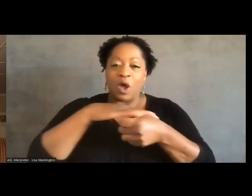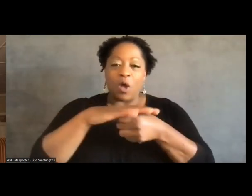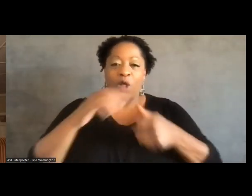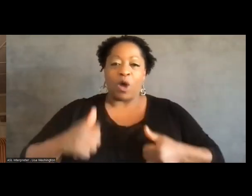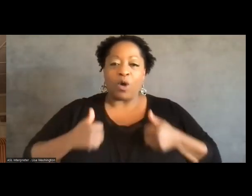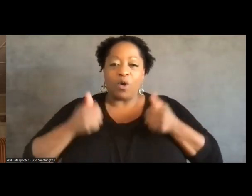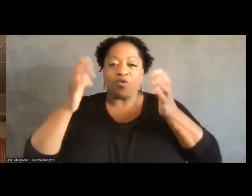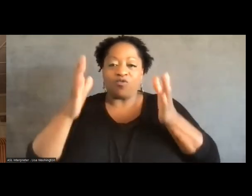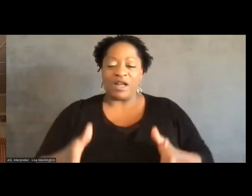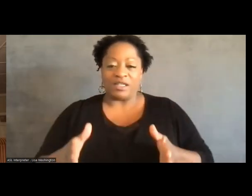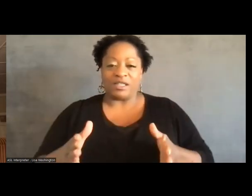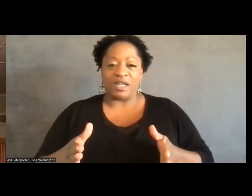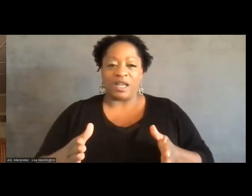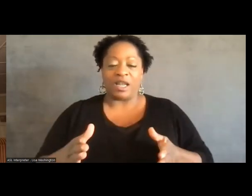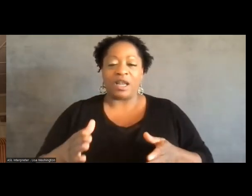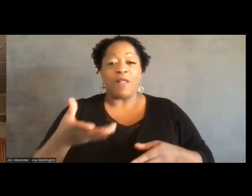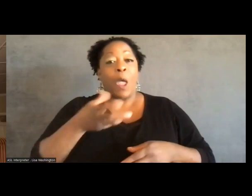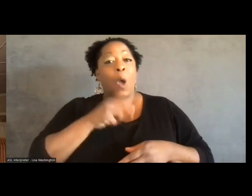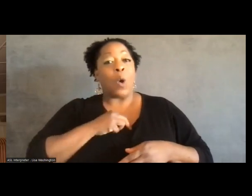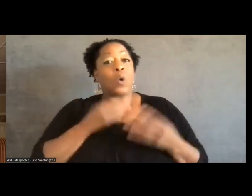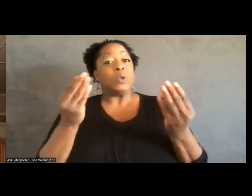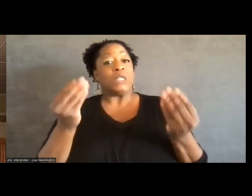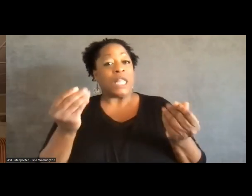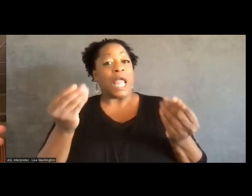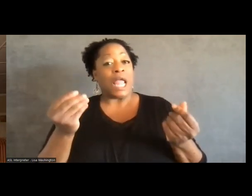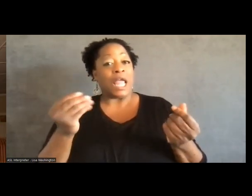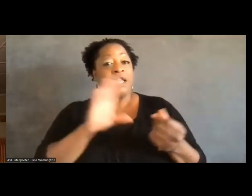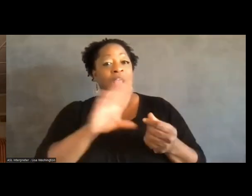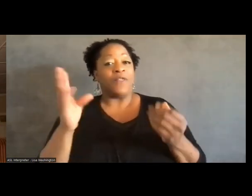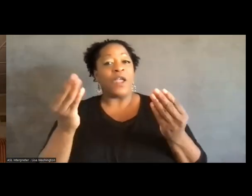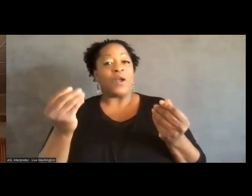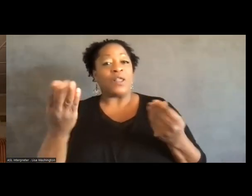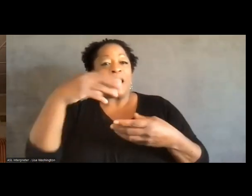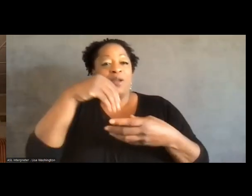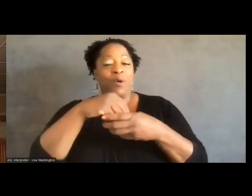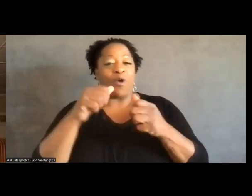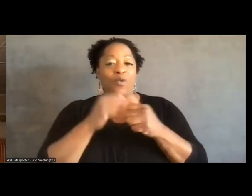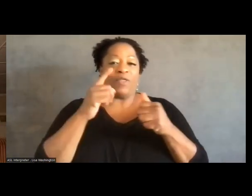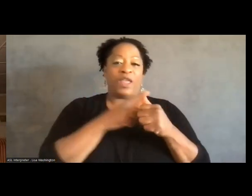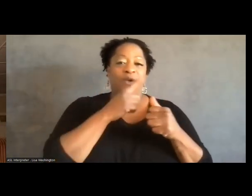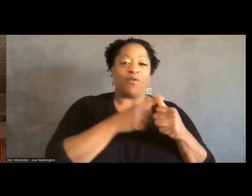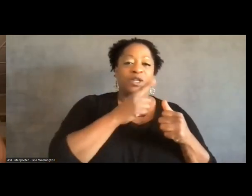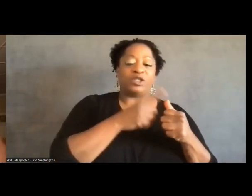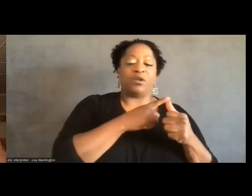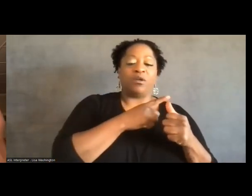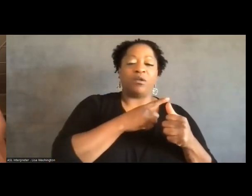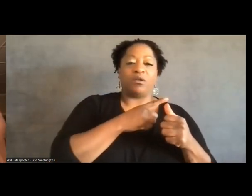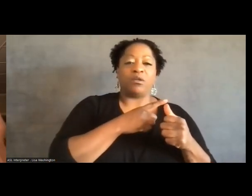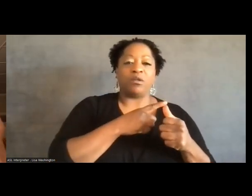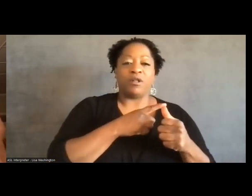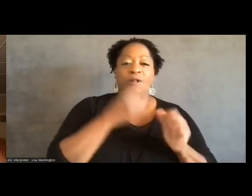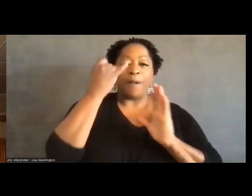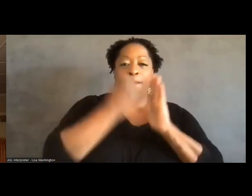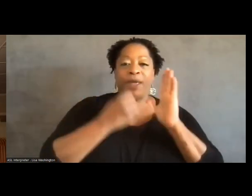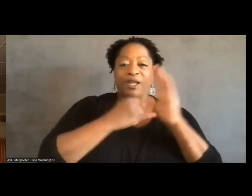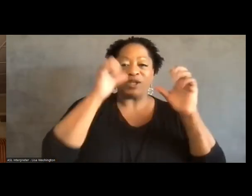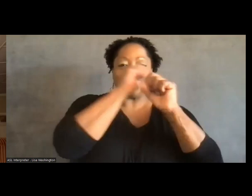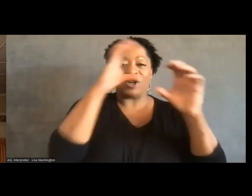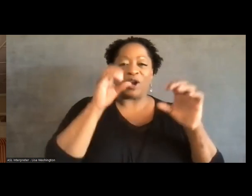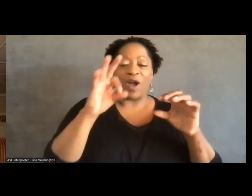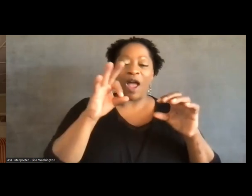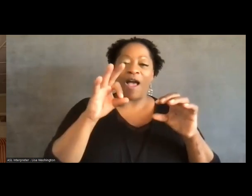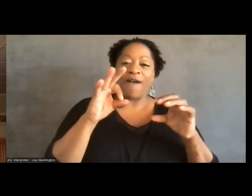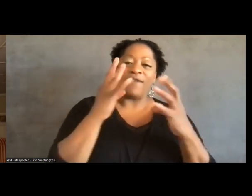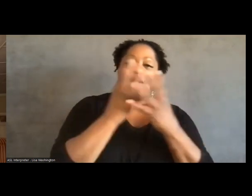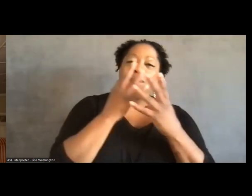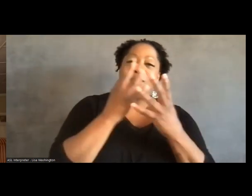who's a landowner, and whose land was part of the original rendering of the prison site by the Bureau